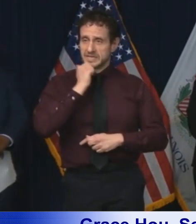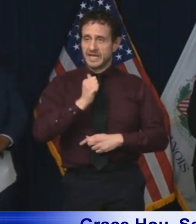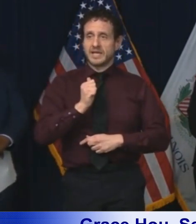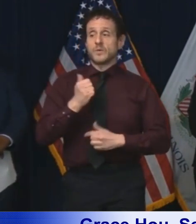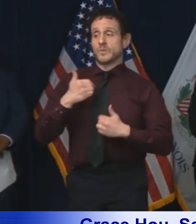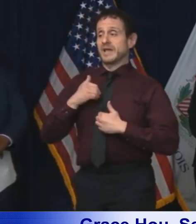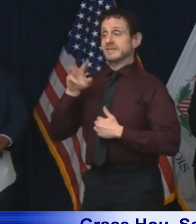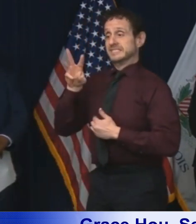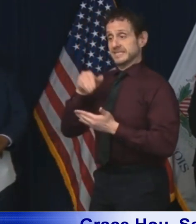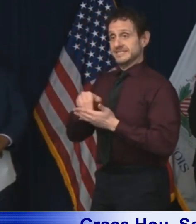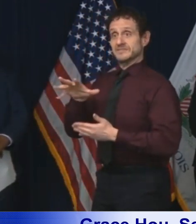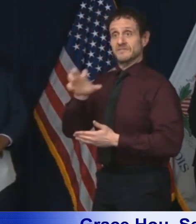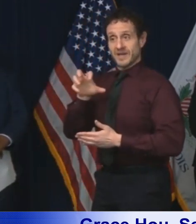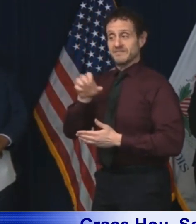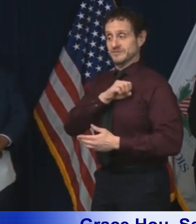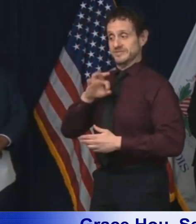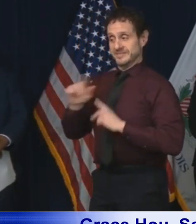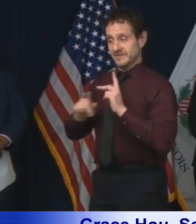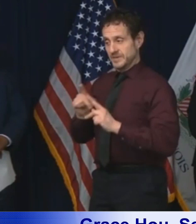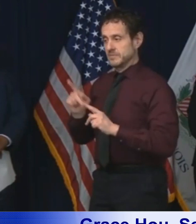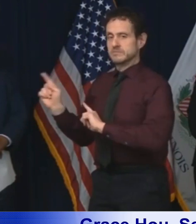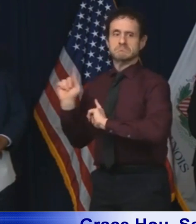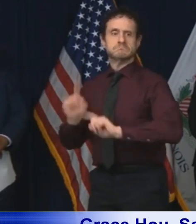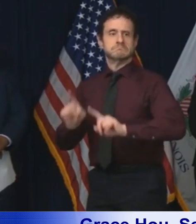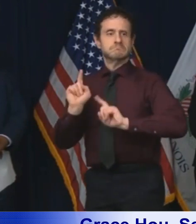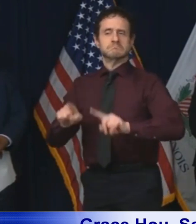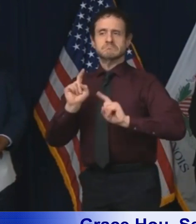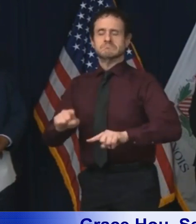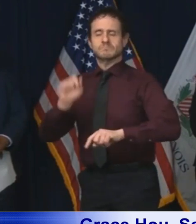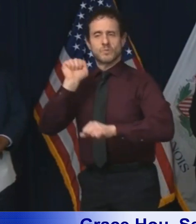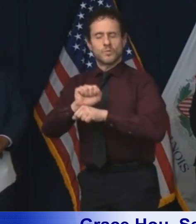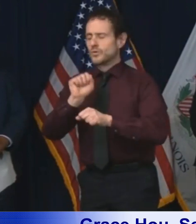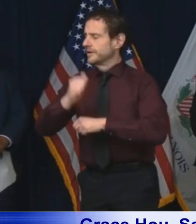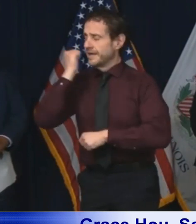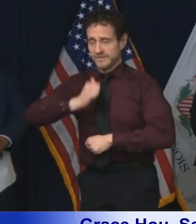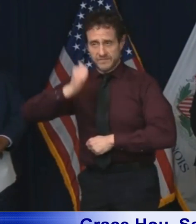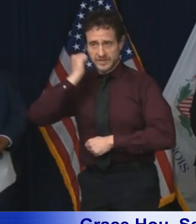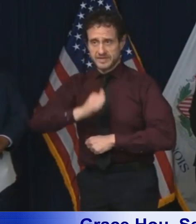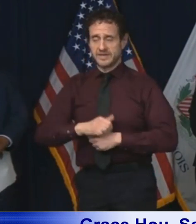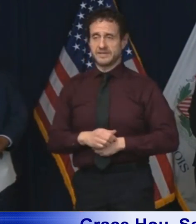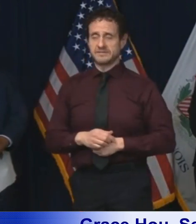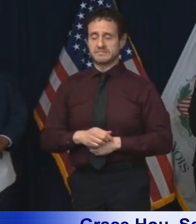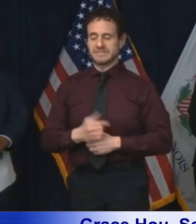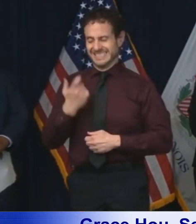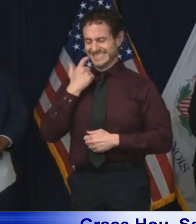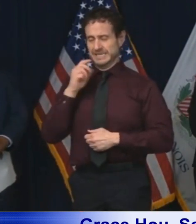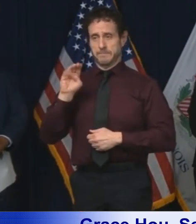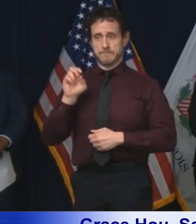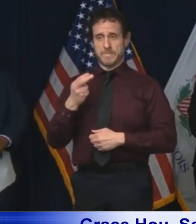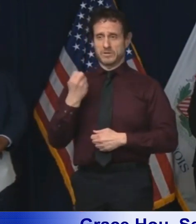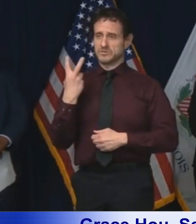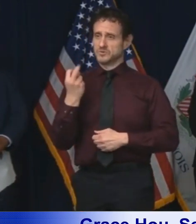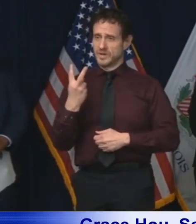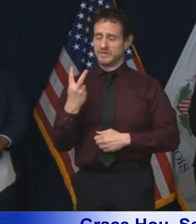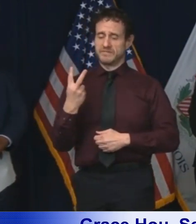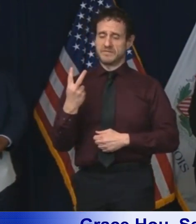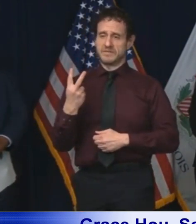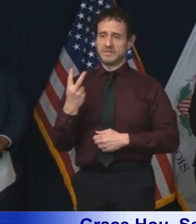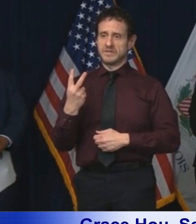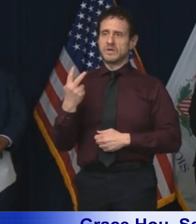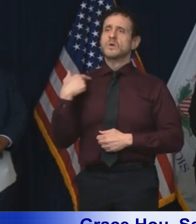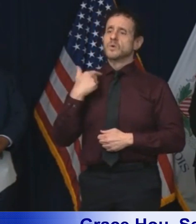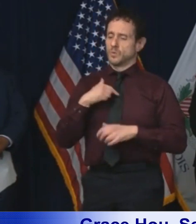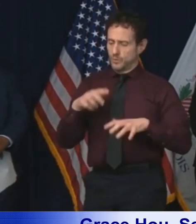staff who come to work every day. On March 12th, we took the forthcoming